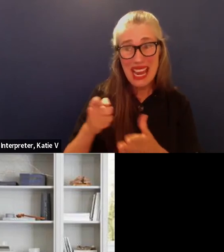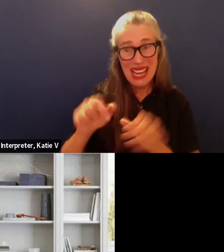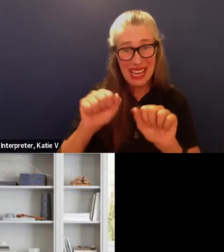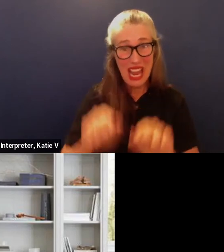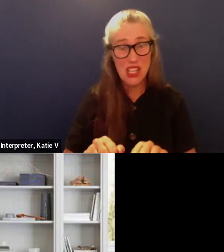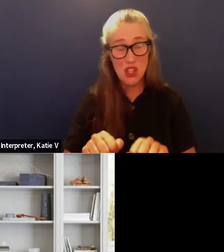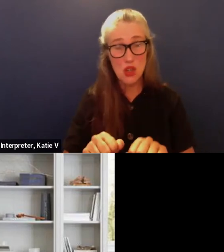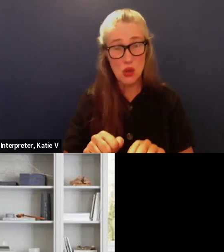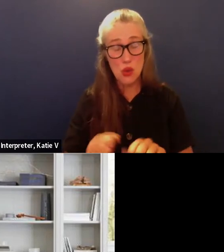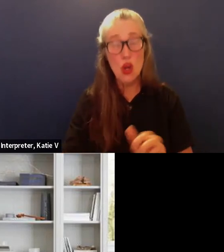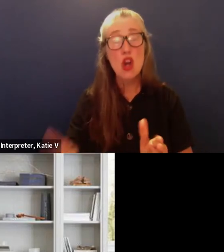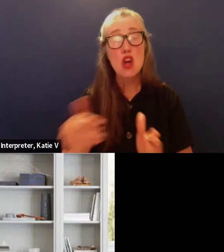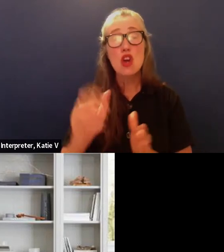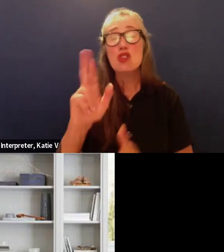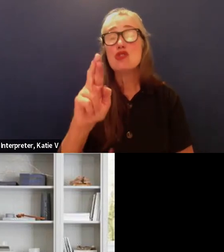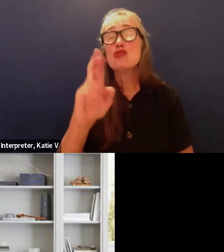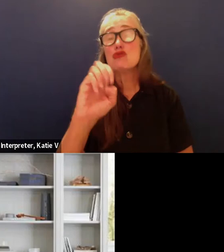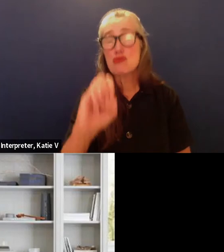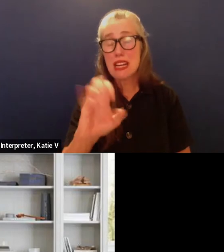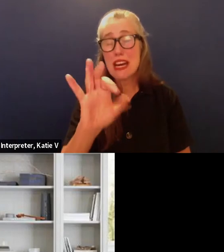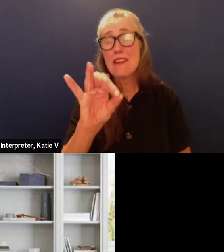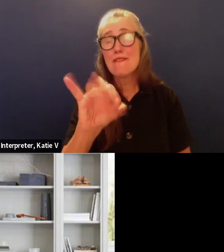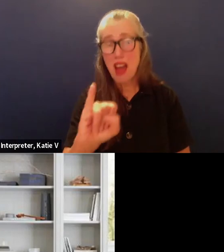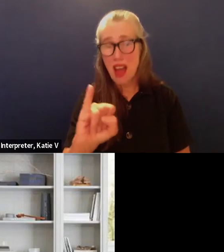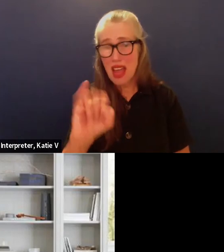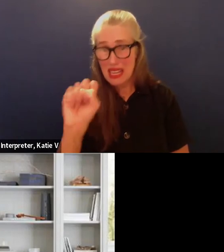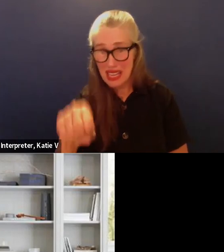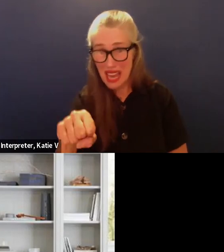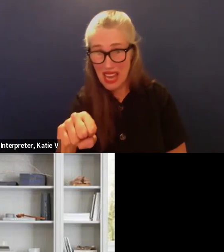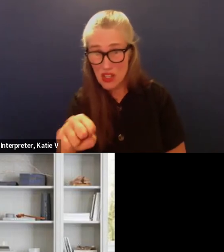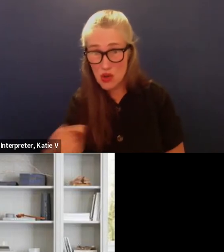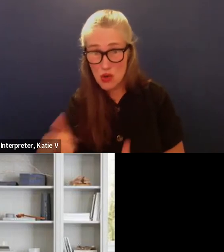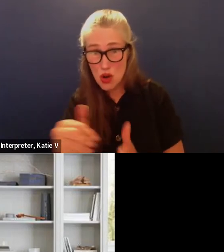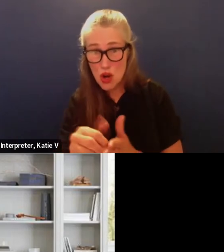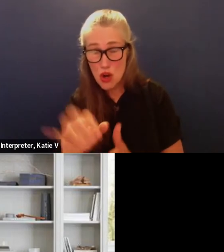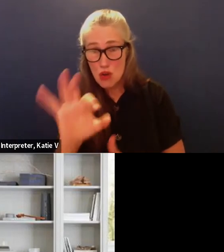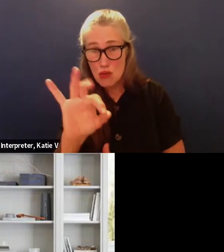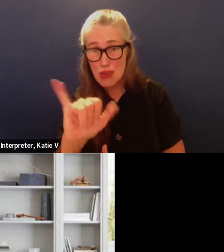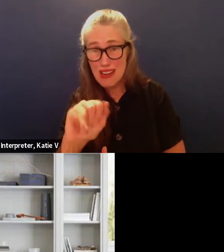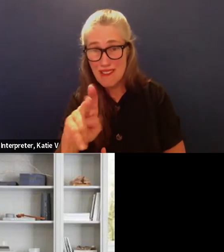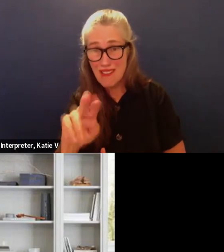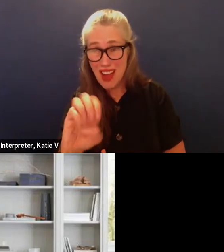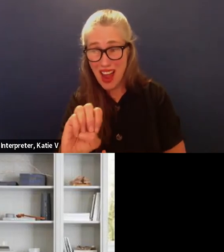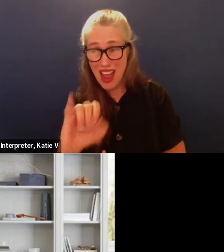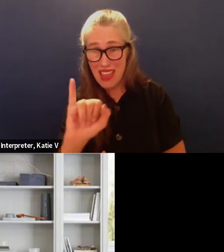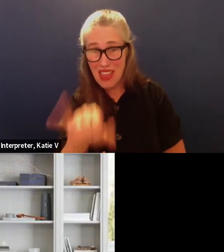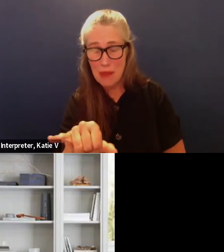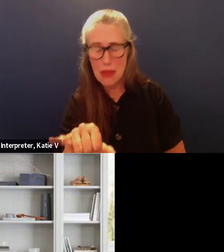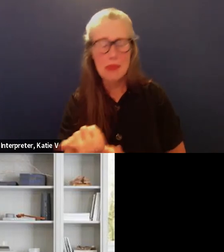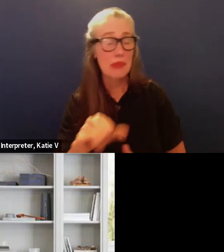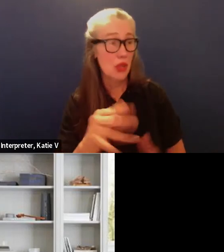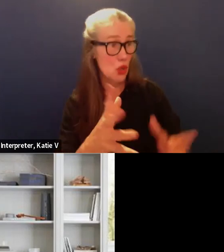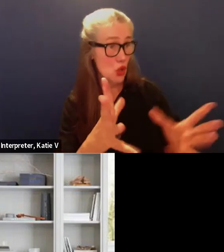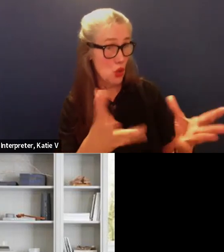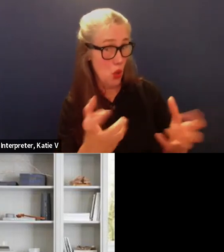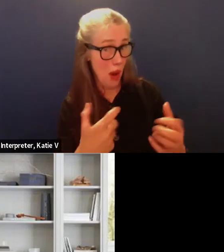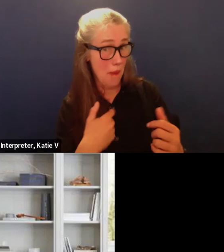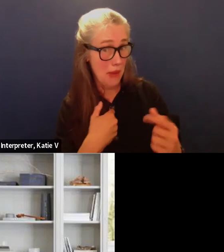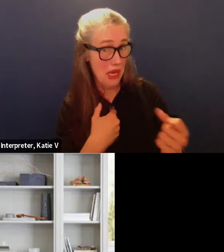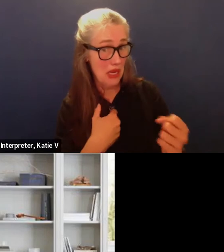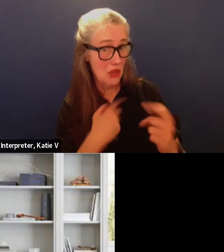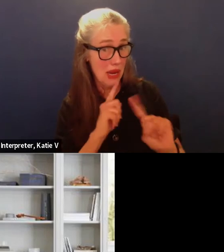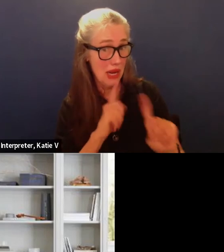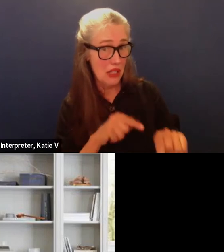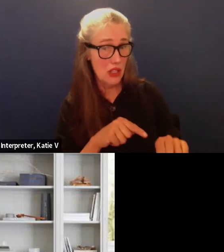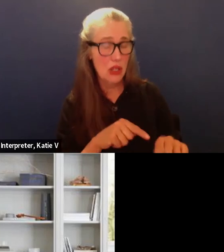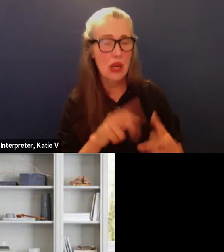go ahead and would you like me to take that or would you okay great so a couple of different questions being asked there uh